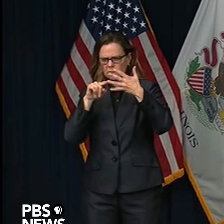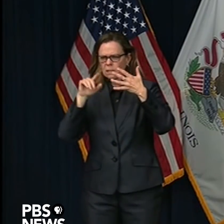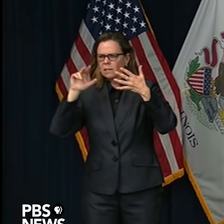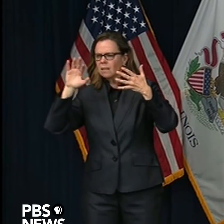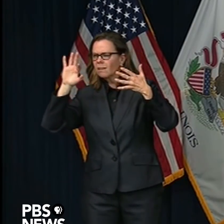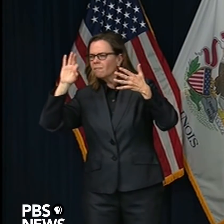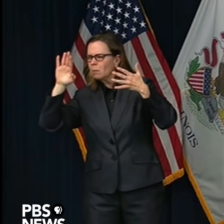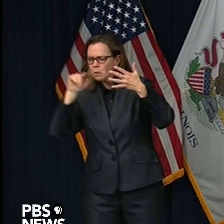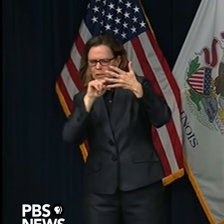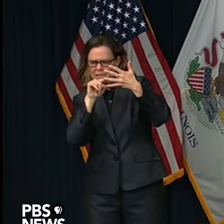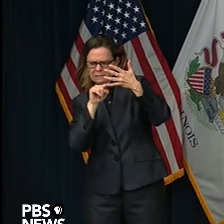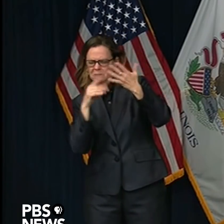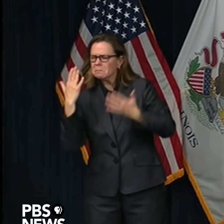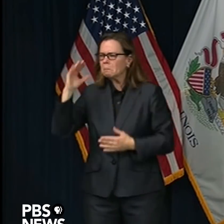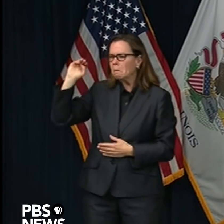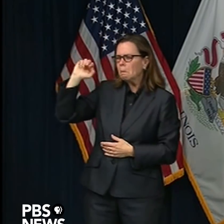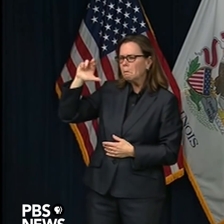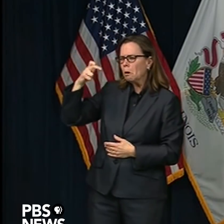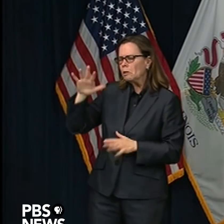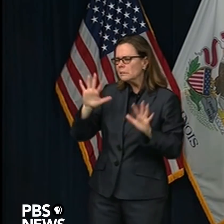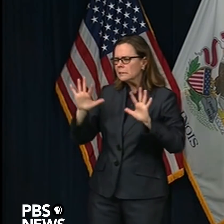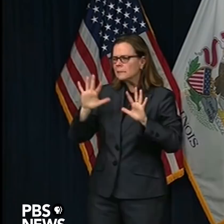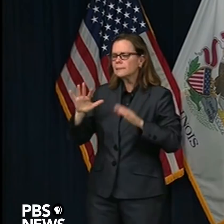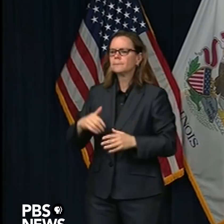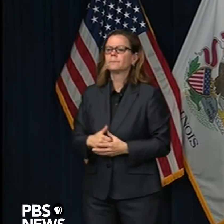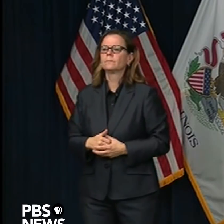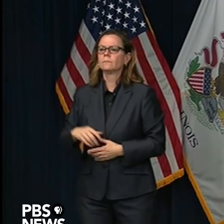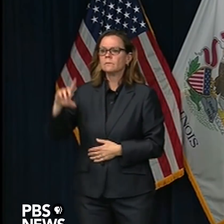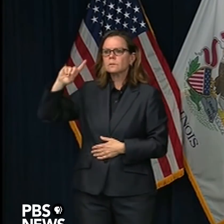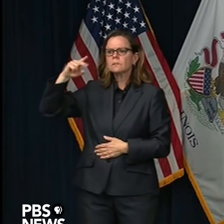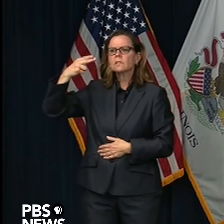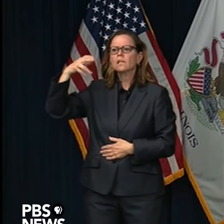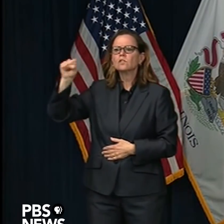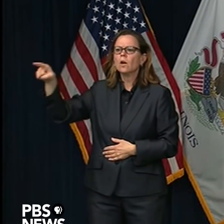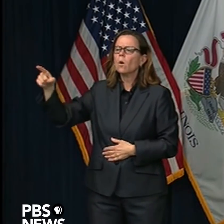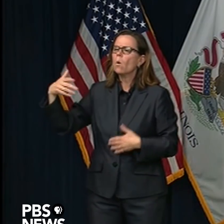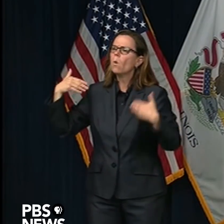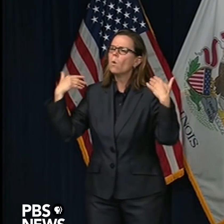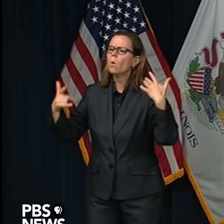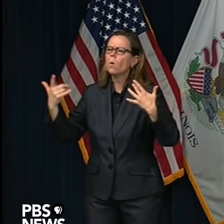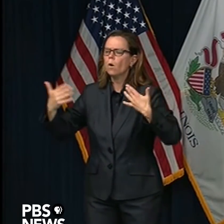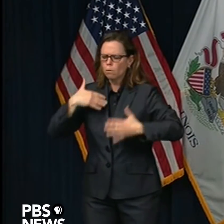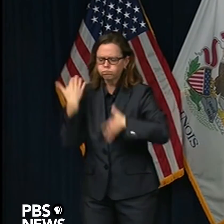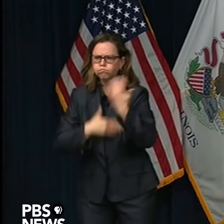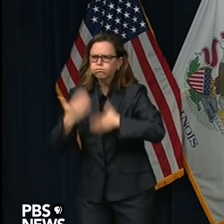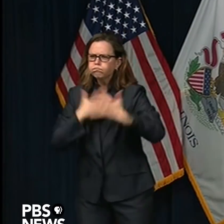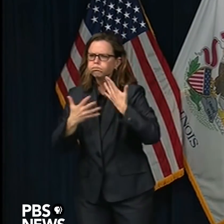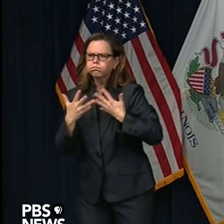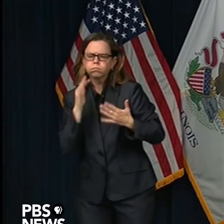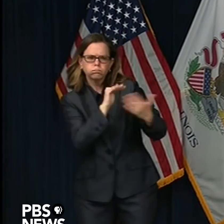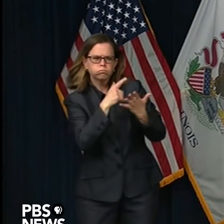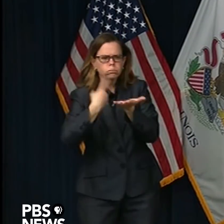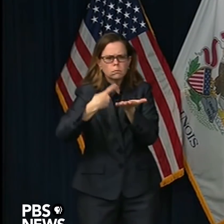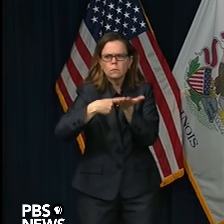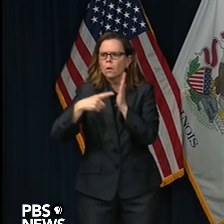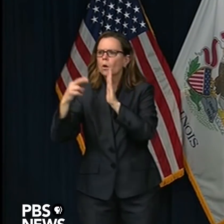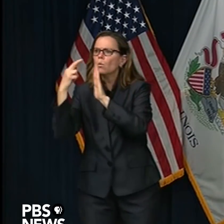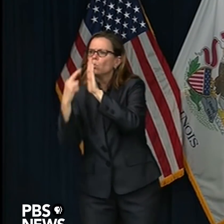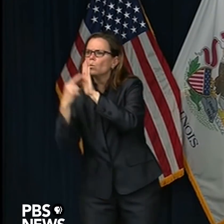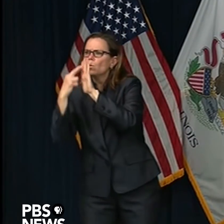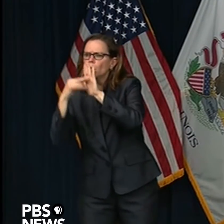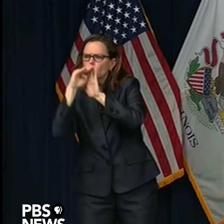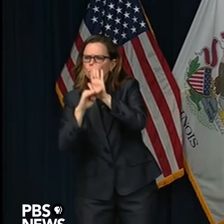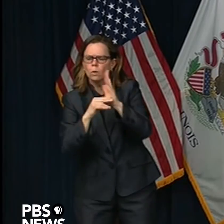They were immediately following recommendations to start thinking about their facilities, trying to identify their space